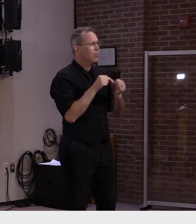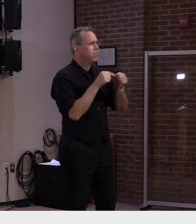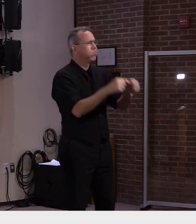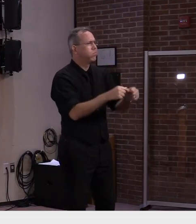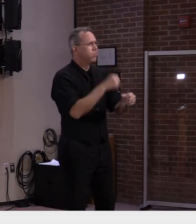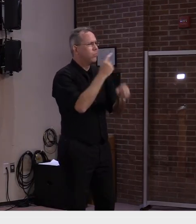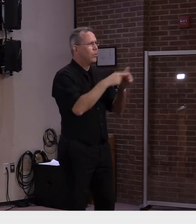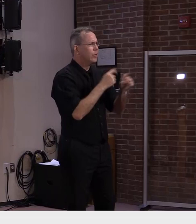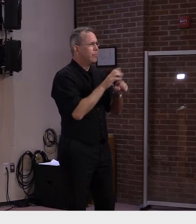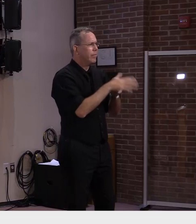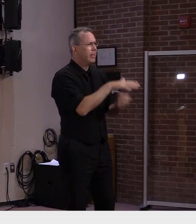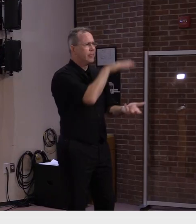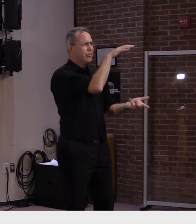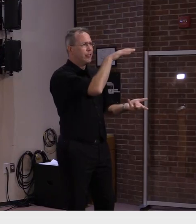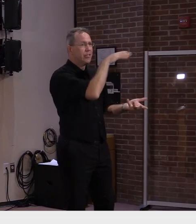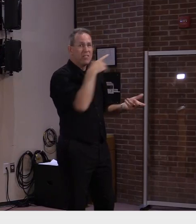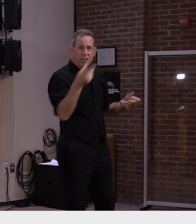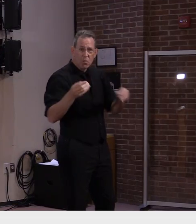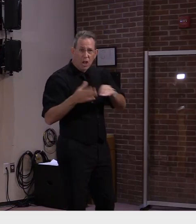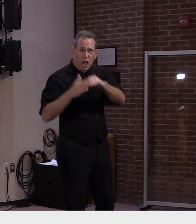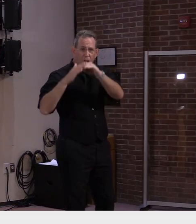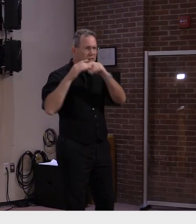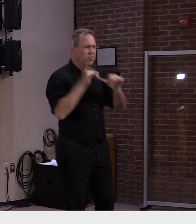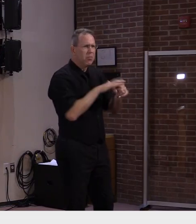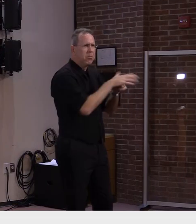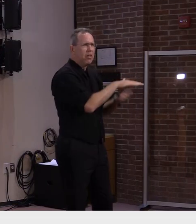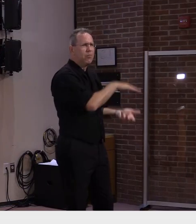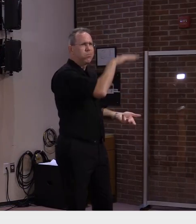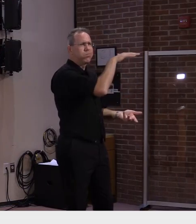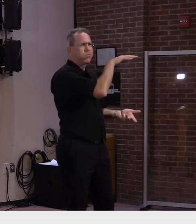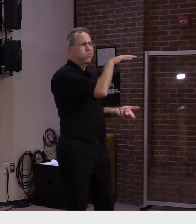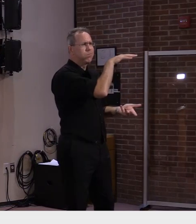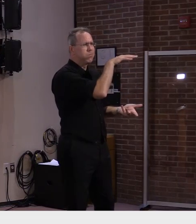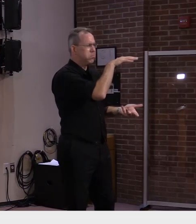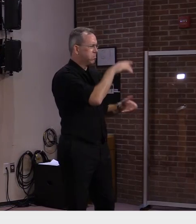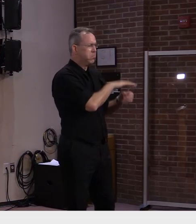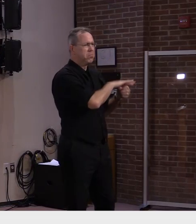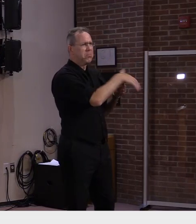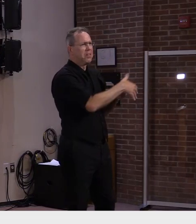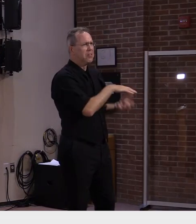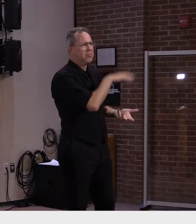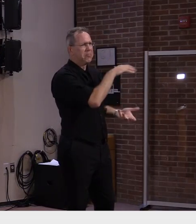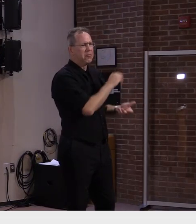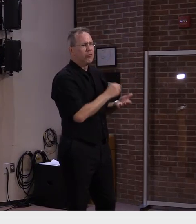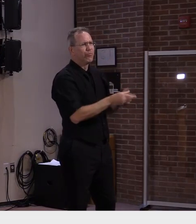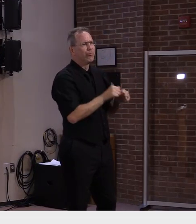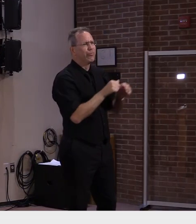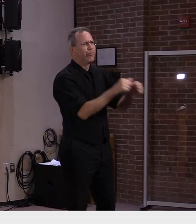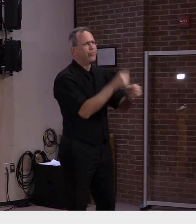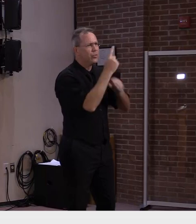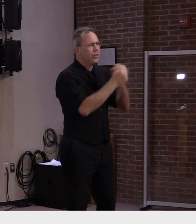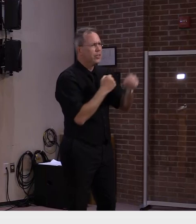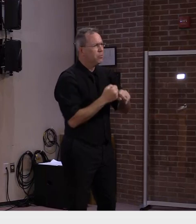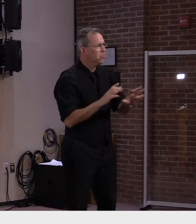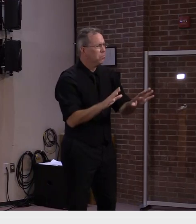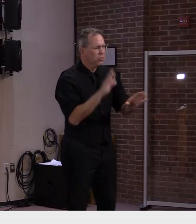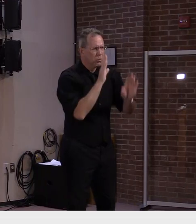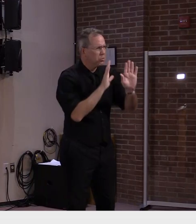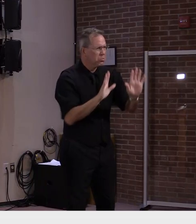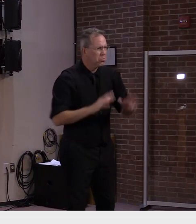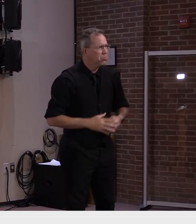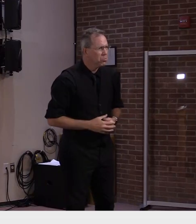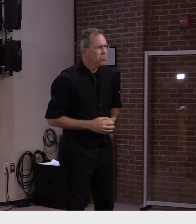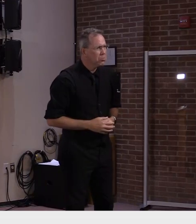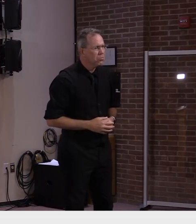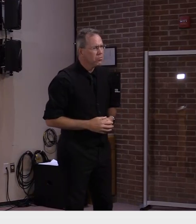I believe we have about a three-month supply at the highest point. Let me just confirm. This is the seven-day average of that number.